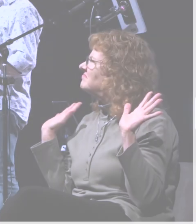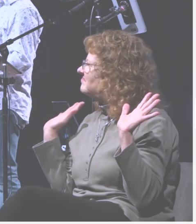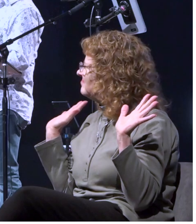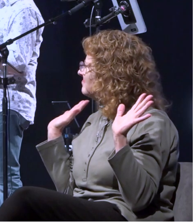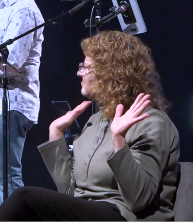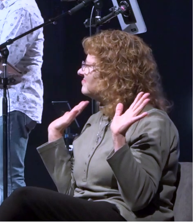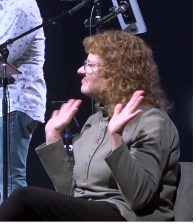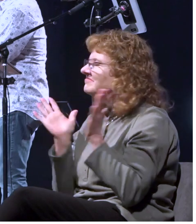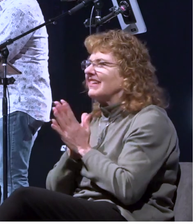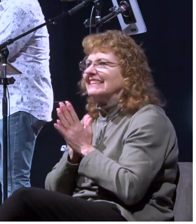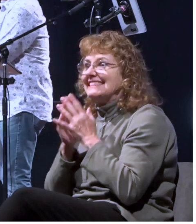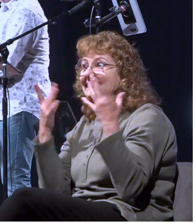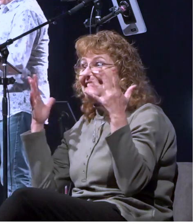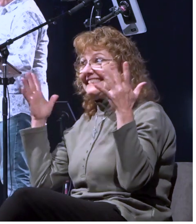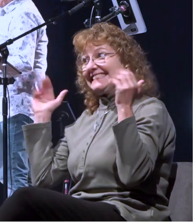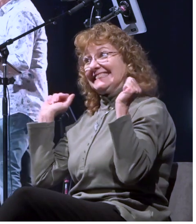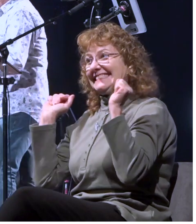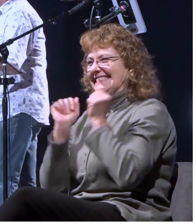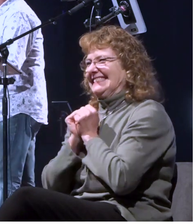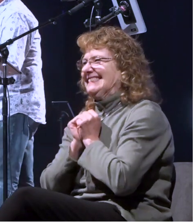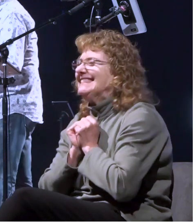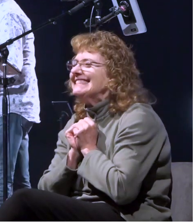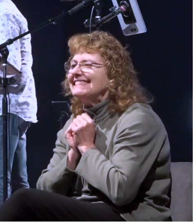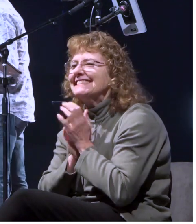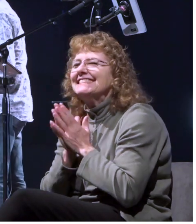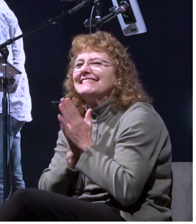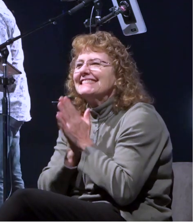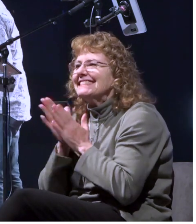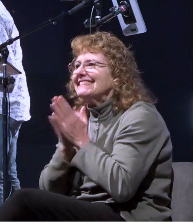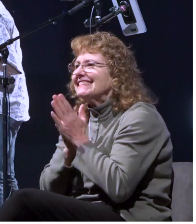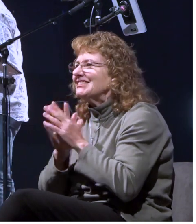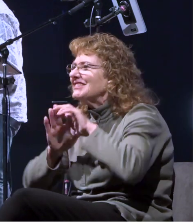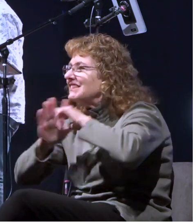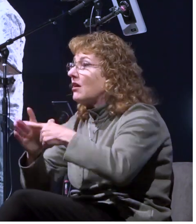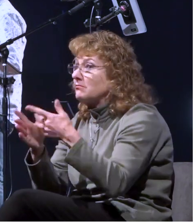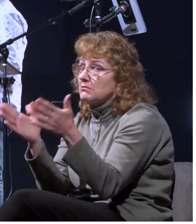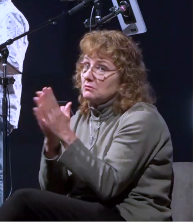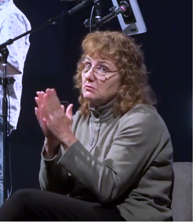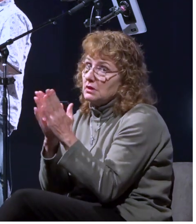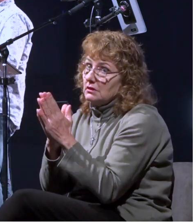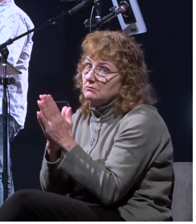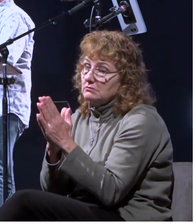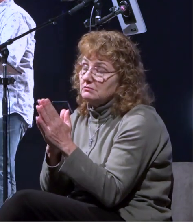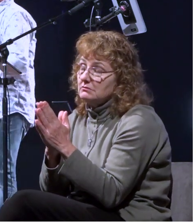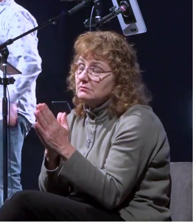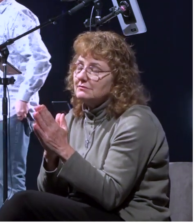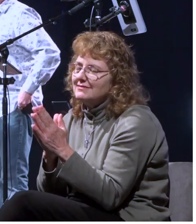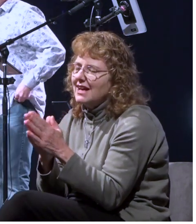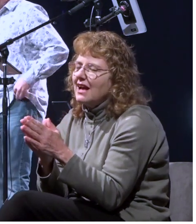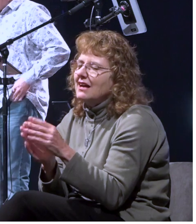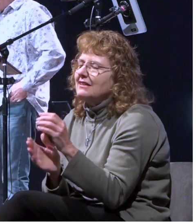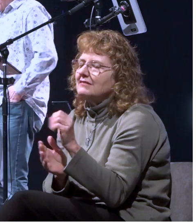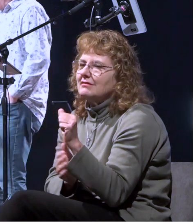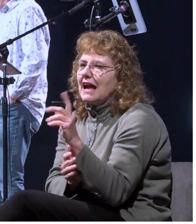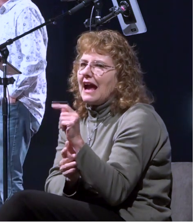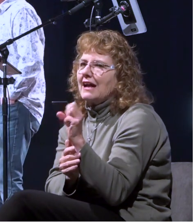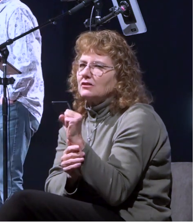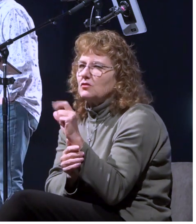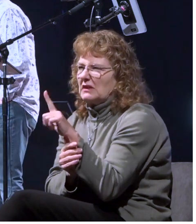right on i'm all done um we can get right into the word let me pray and we're gonna get right to work in acts chapter 27 lord i want to thank you